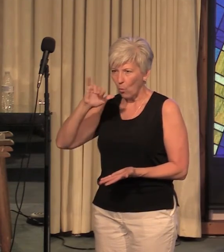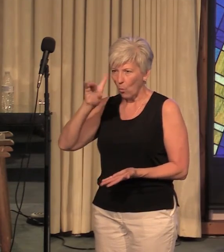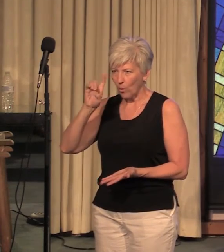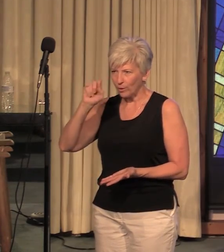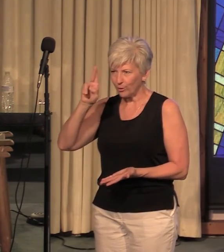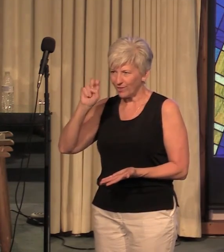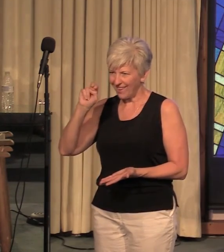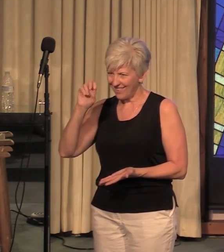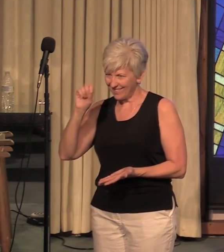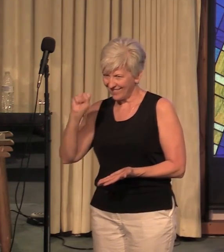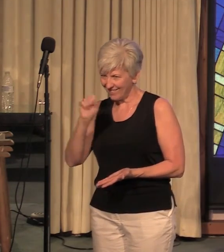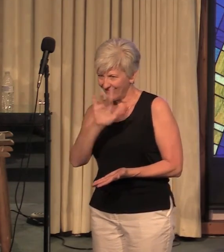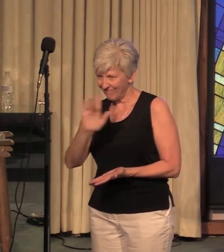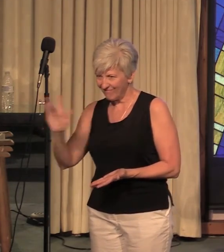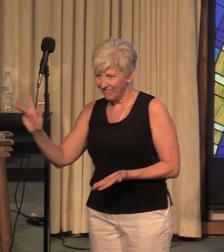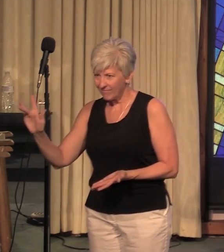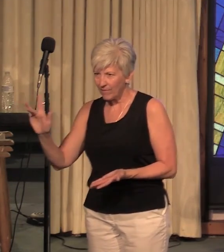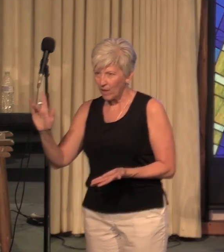we turn within